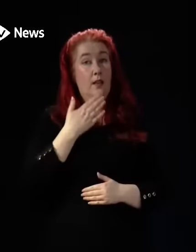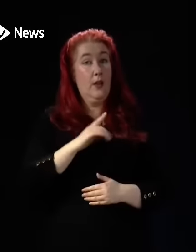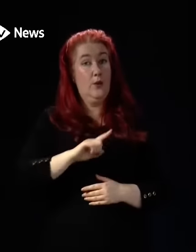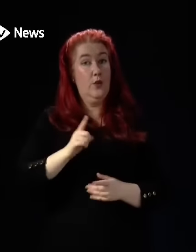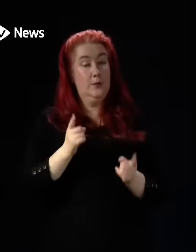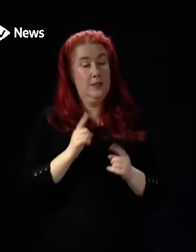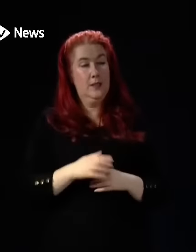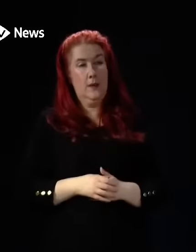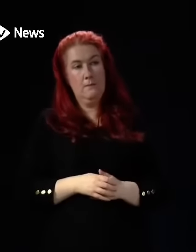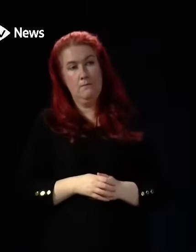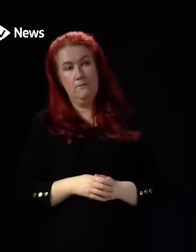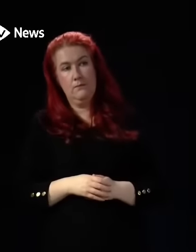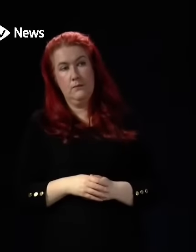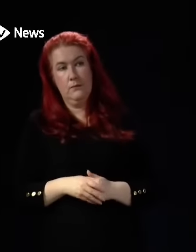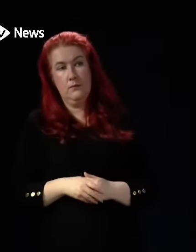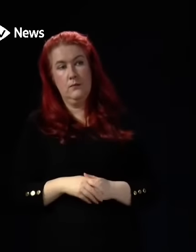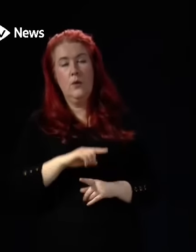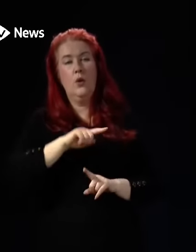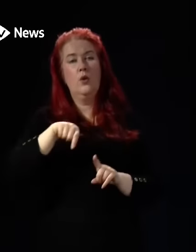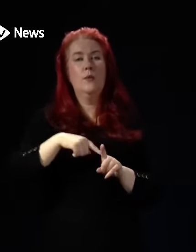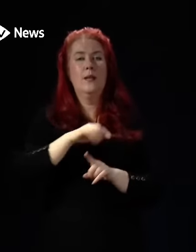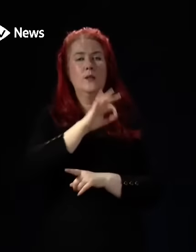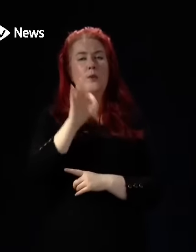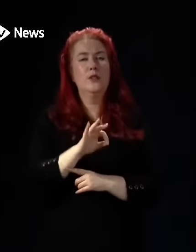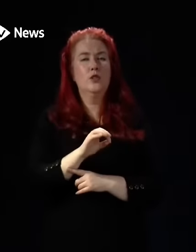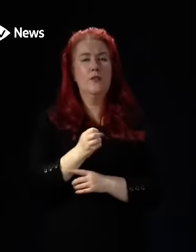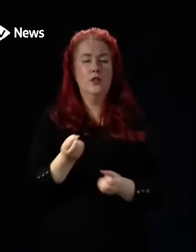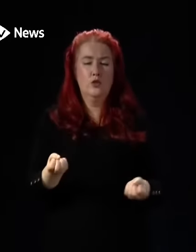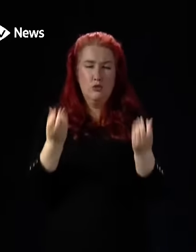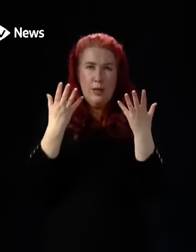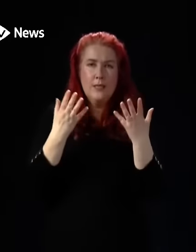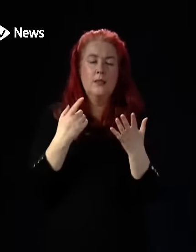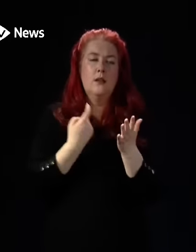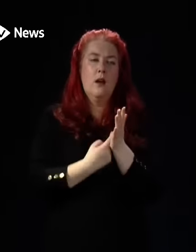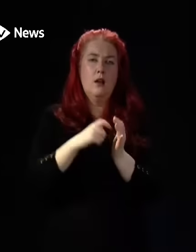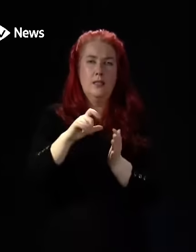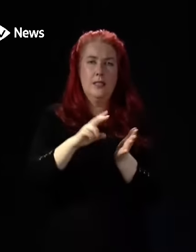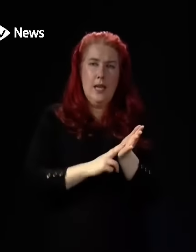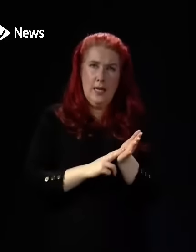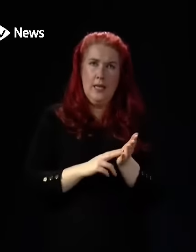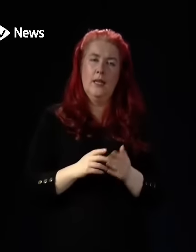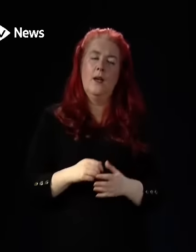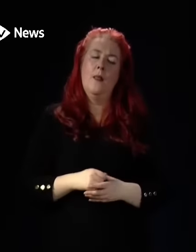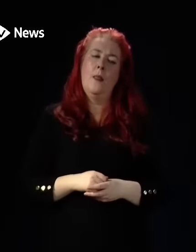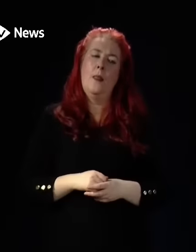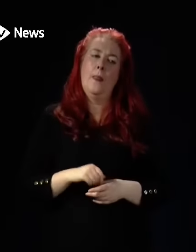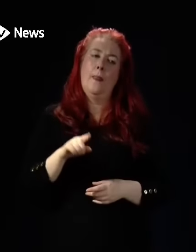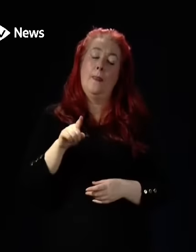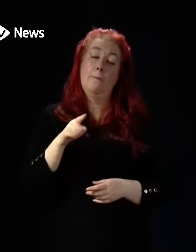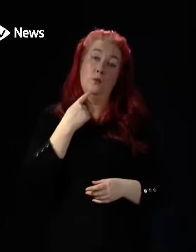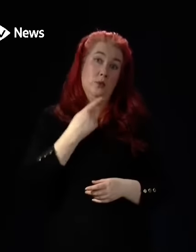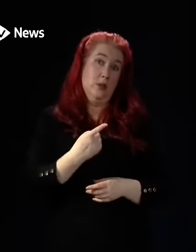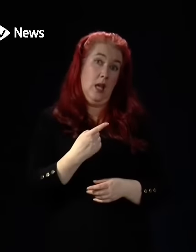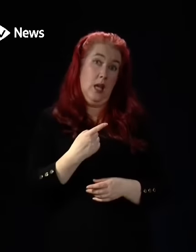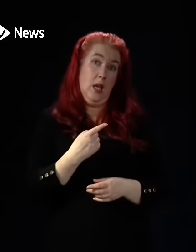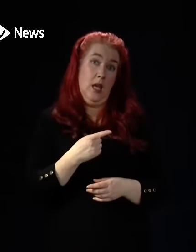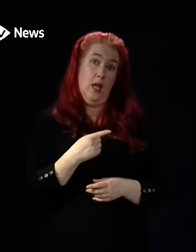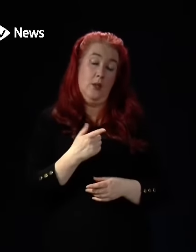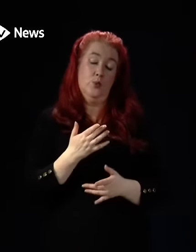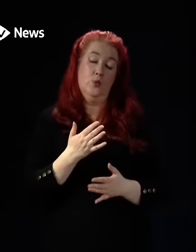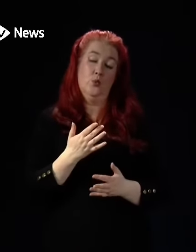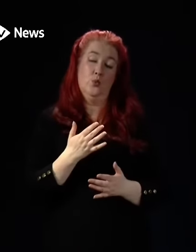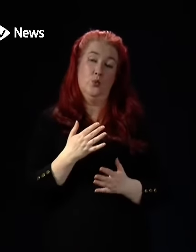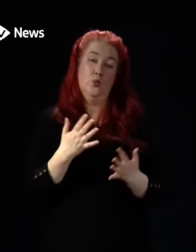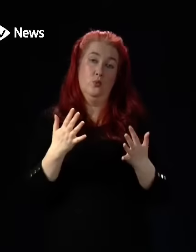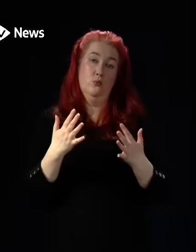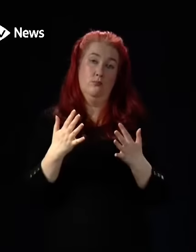Can I just go back to this question of the strikes and the talks of the RCM and the RCN? Are you saying to them, are you saying to the public,